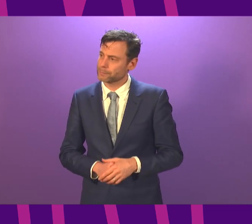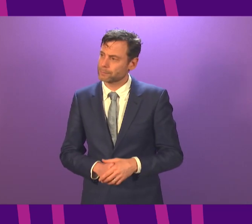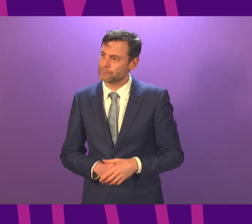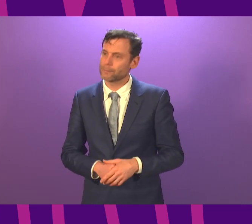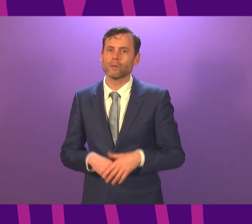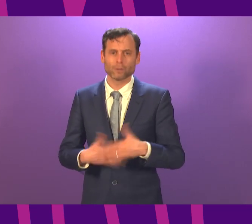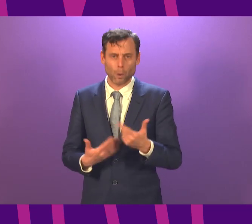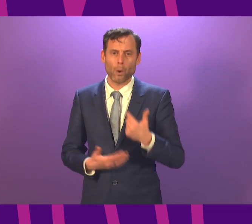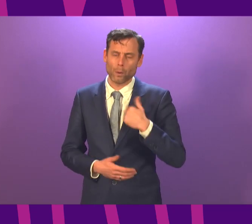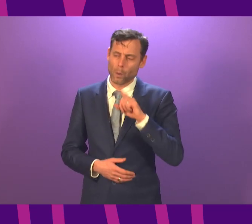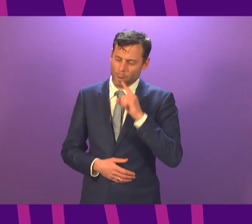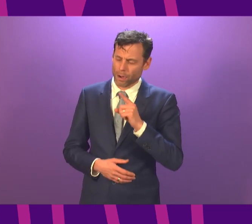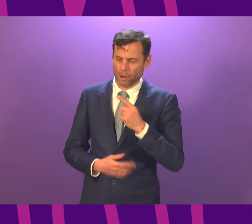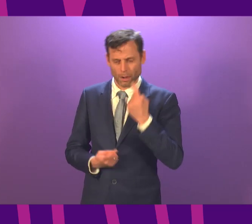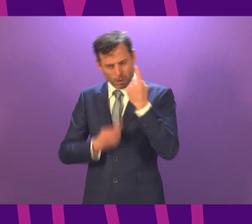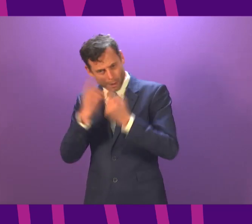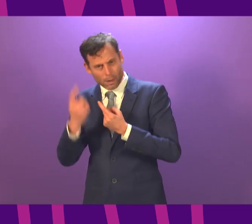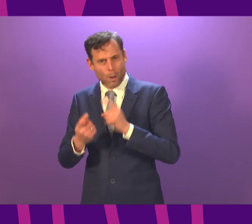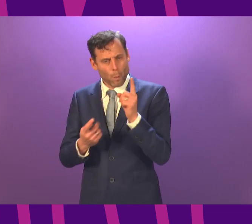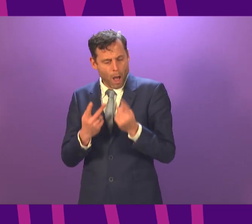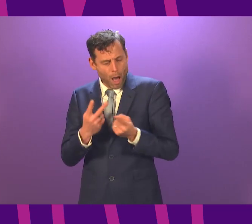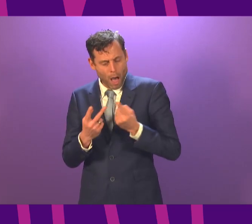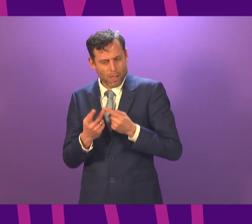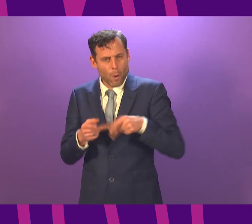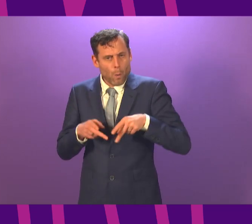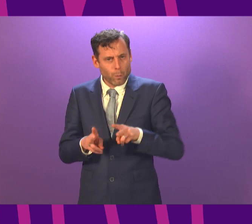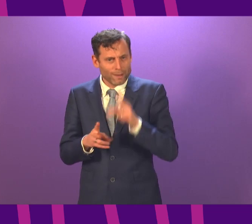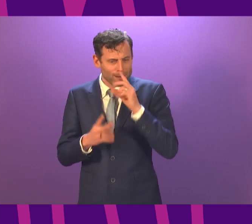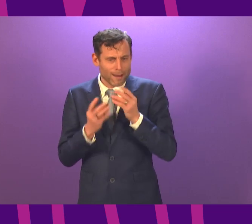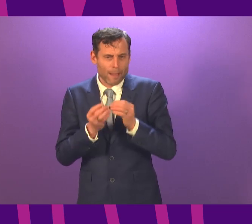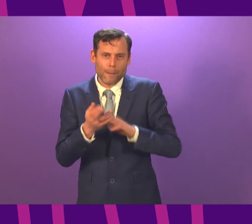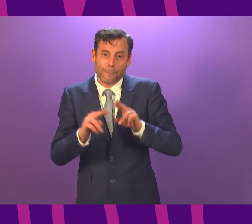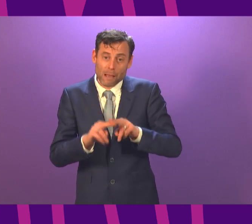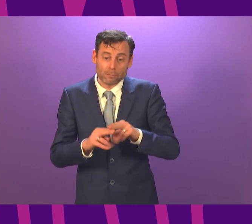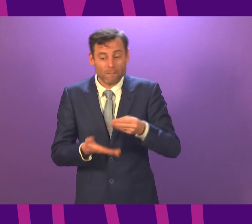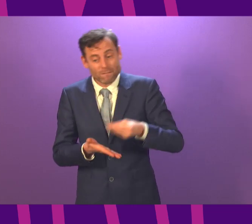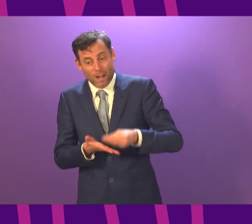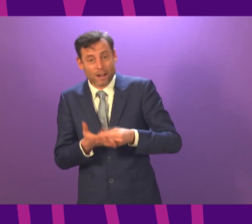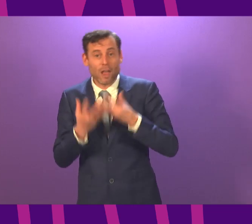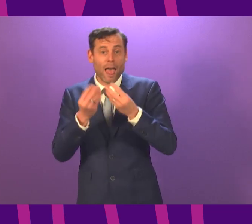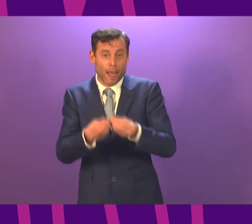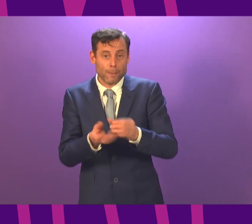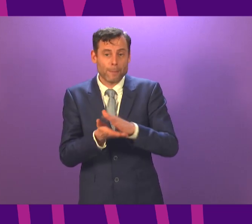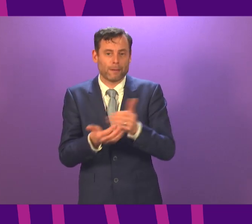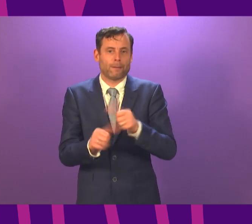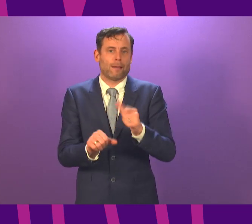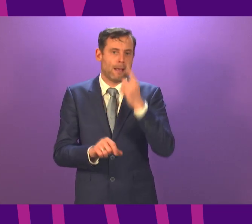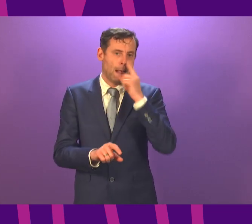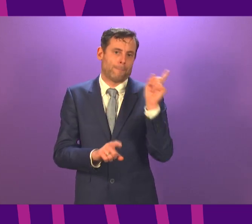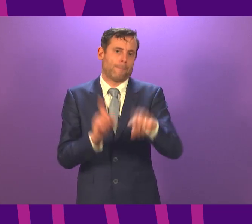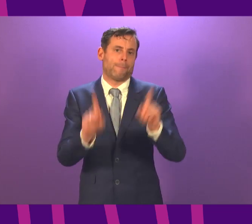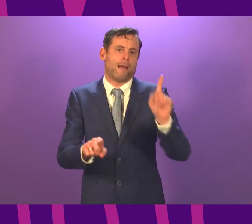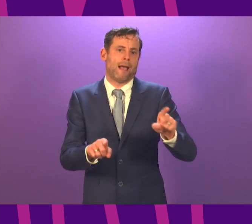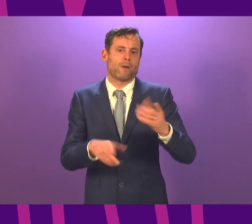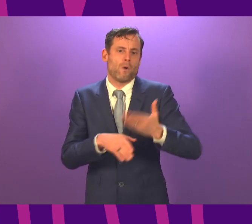order, including with additional resources, what further practical support, including financial support, we can provide to those who